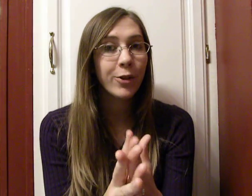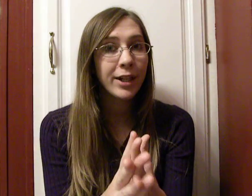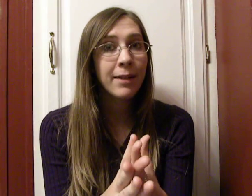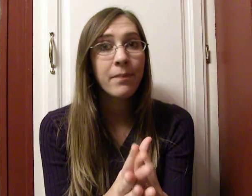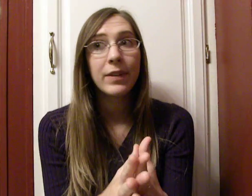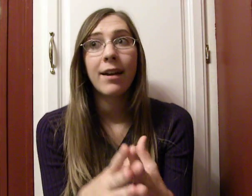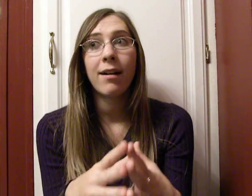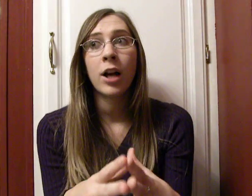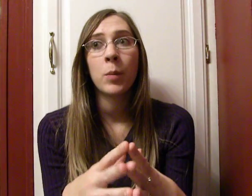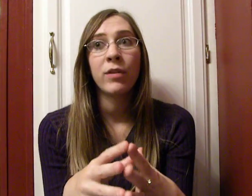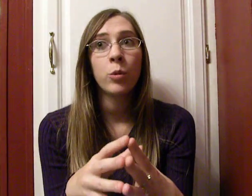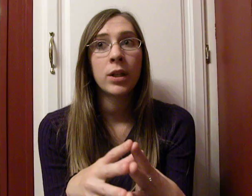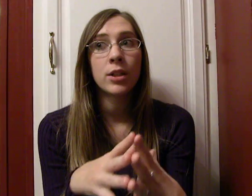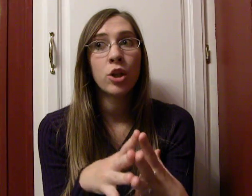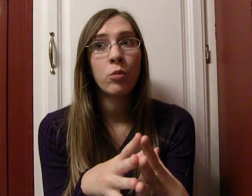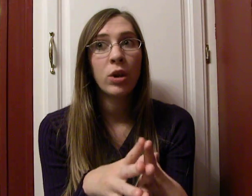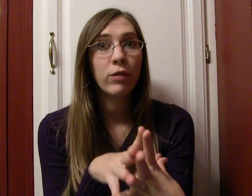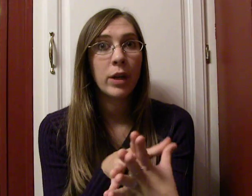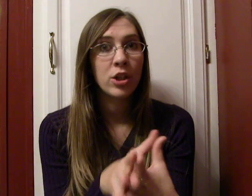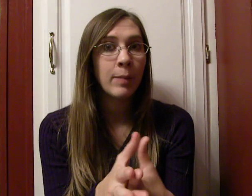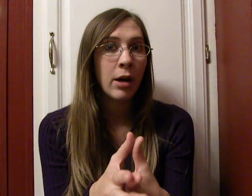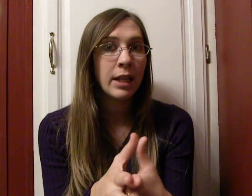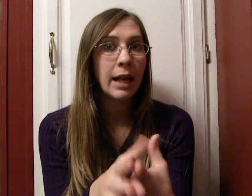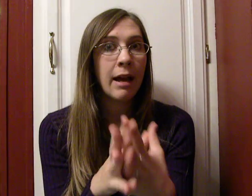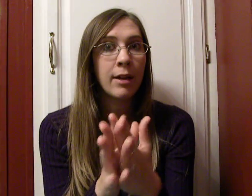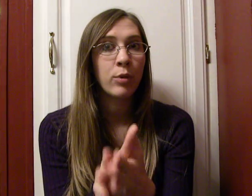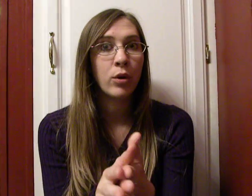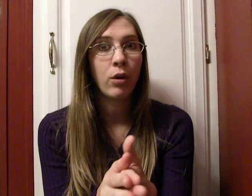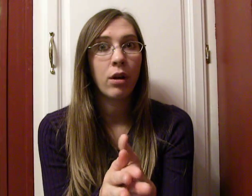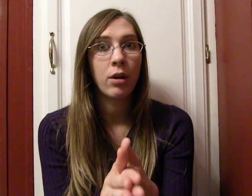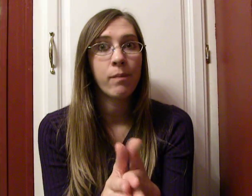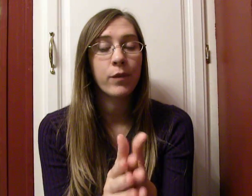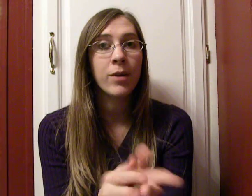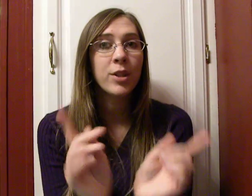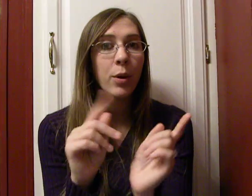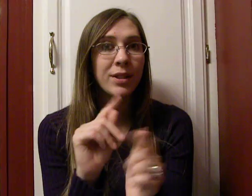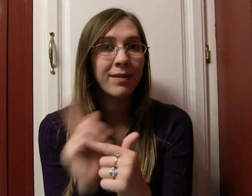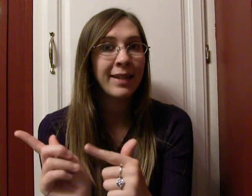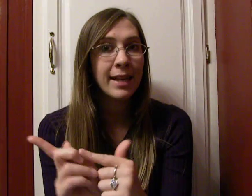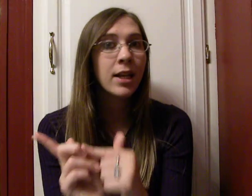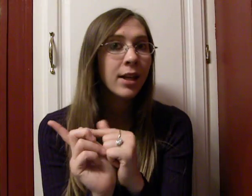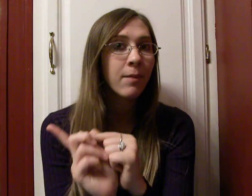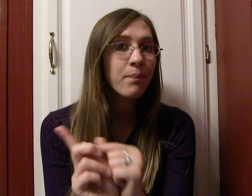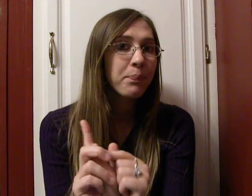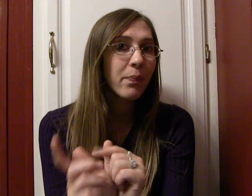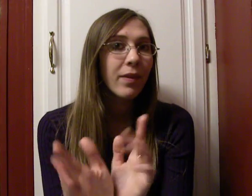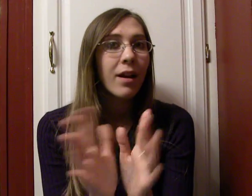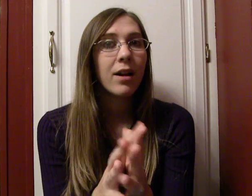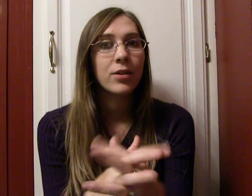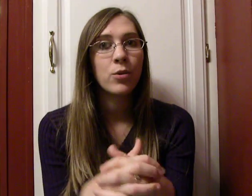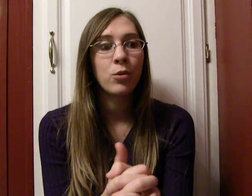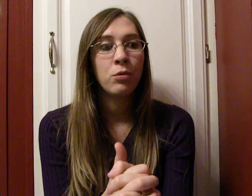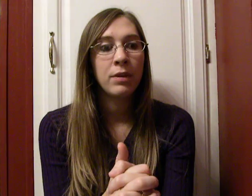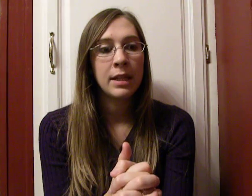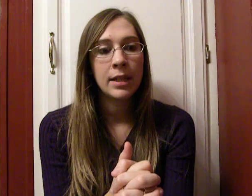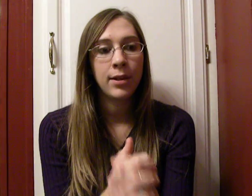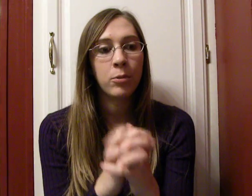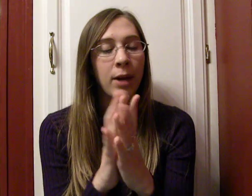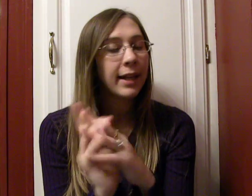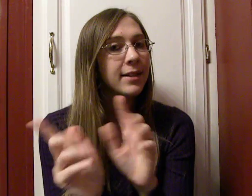Florida. Um, if you want to know more information about it, I will, um, also post a link to the right